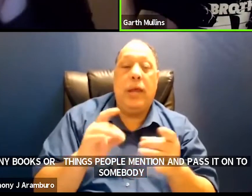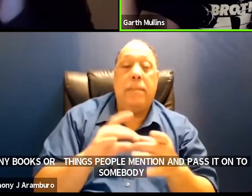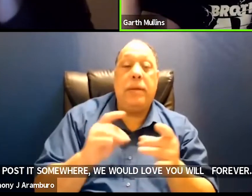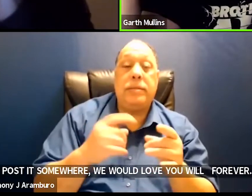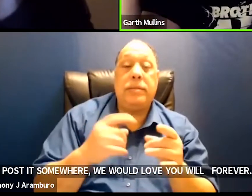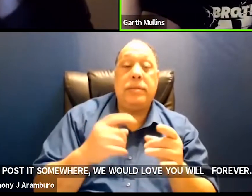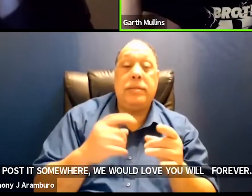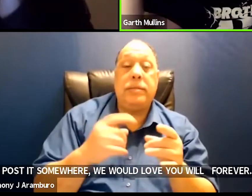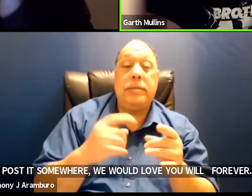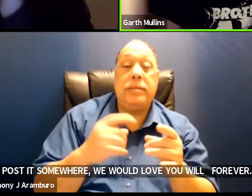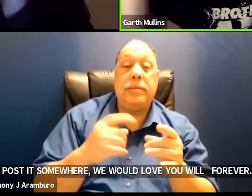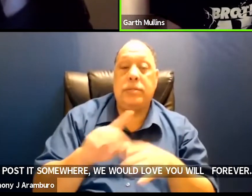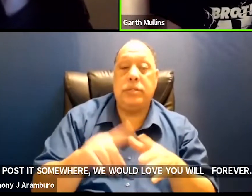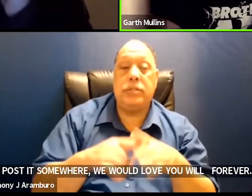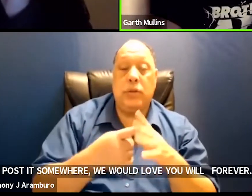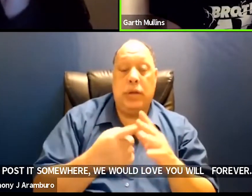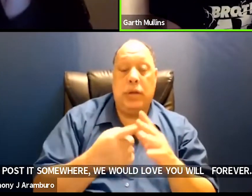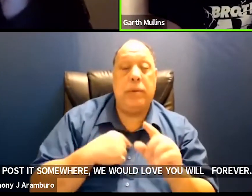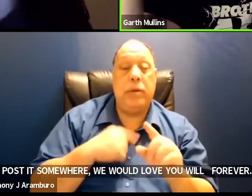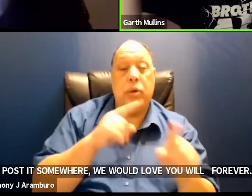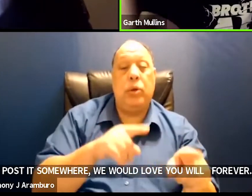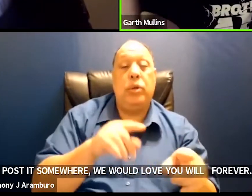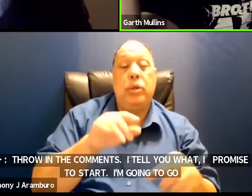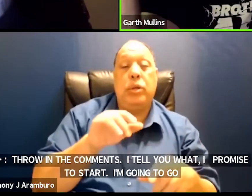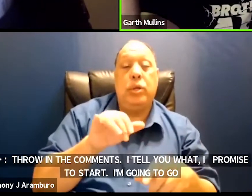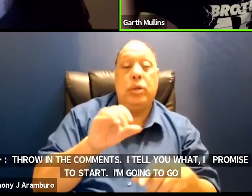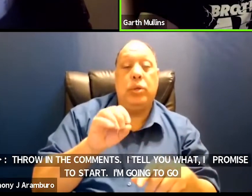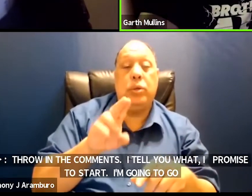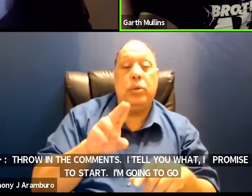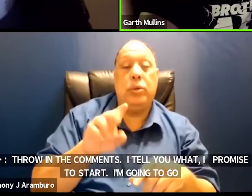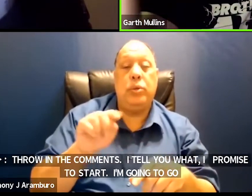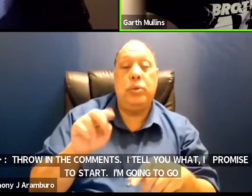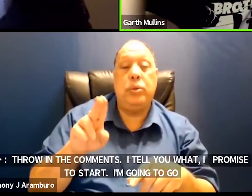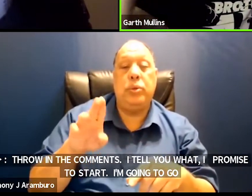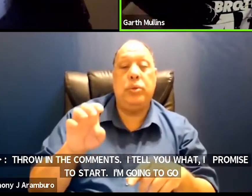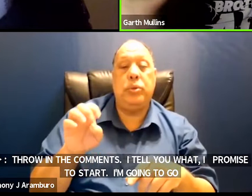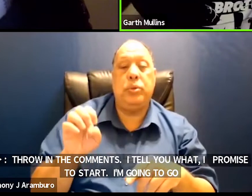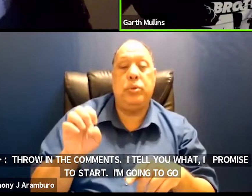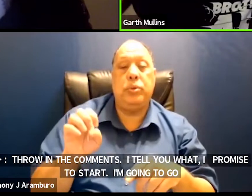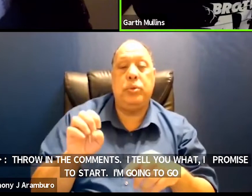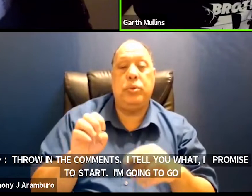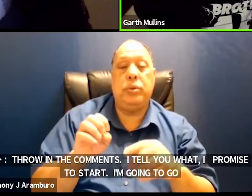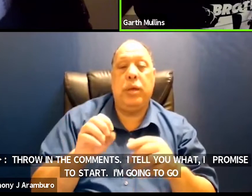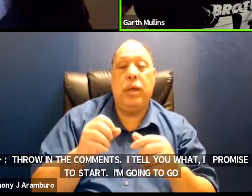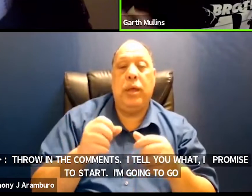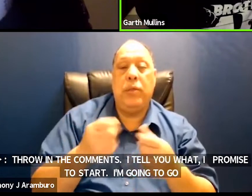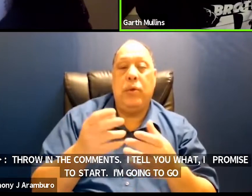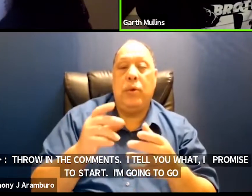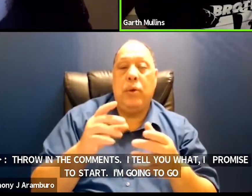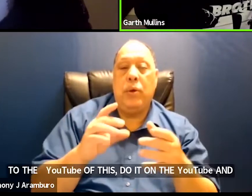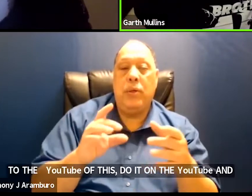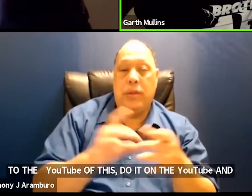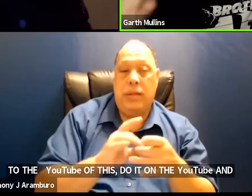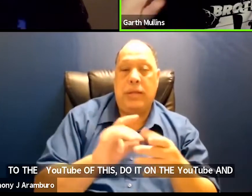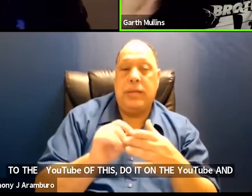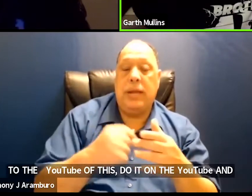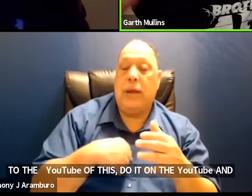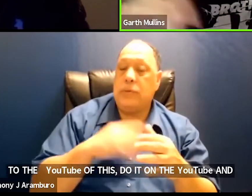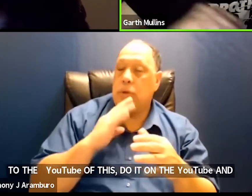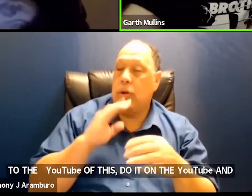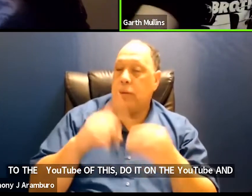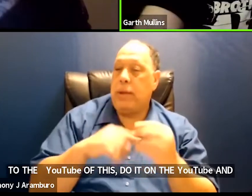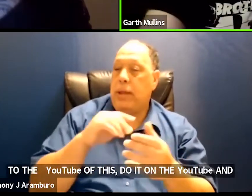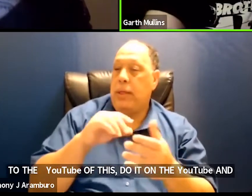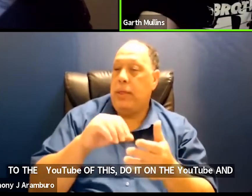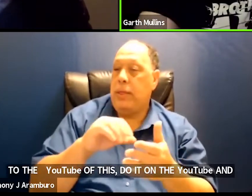i'm going to go to the youtube of this do i do it on the youtube or somewhere else anyway and throw the links that i was talking about the papers and stuff that i was talking about